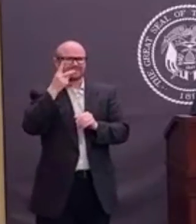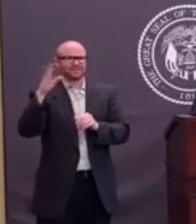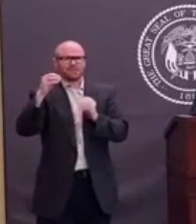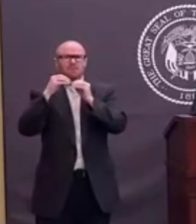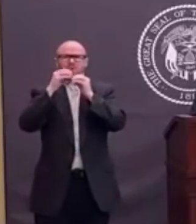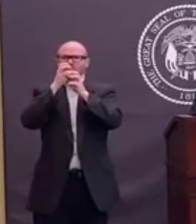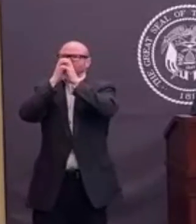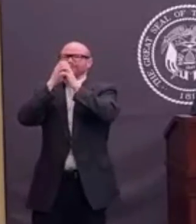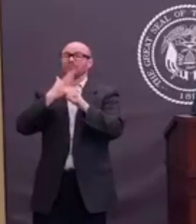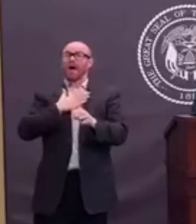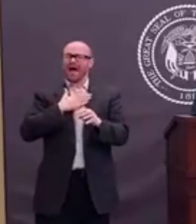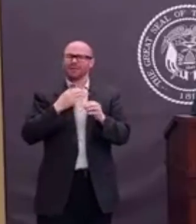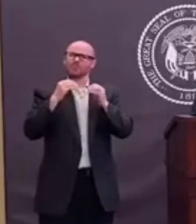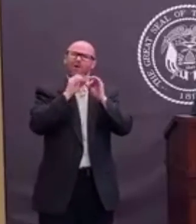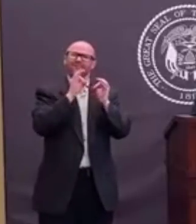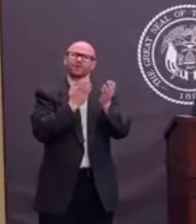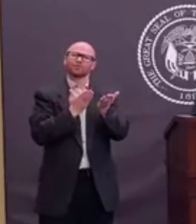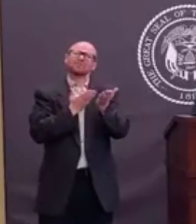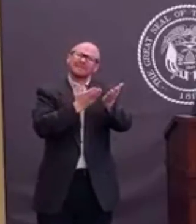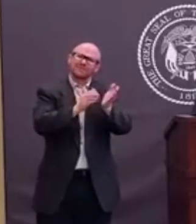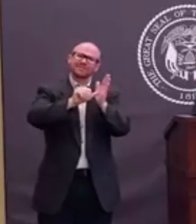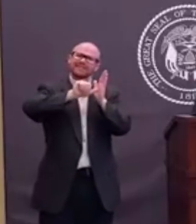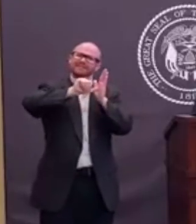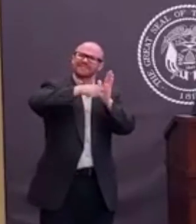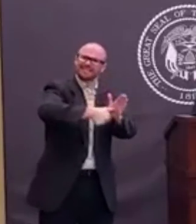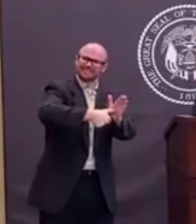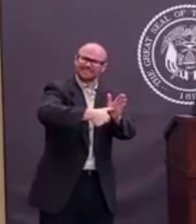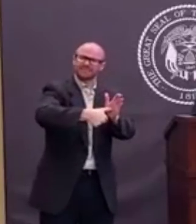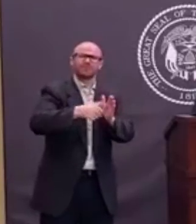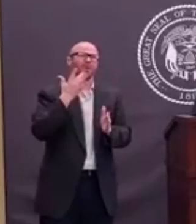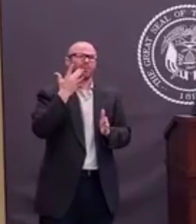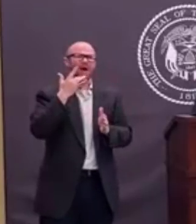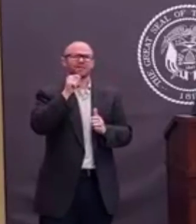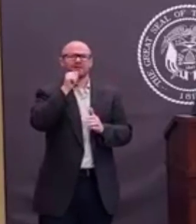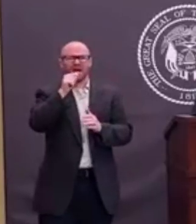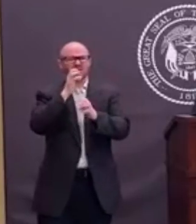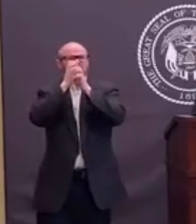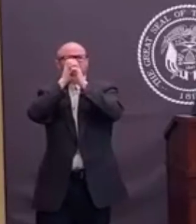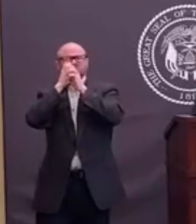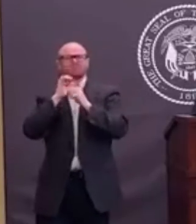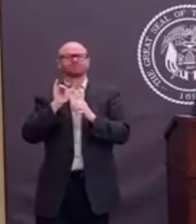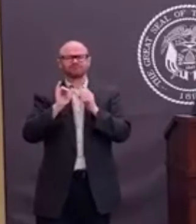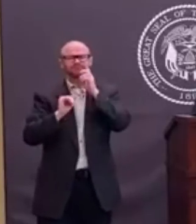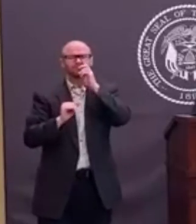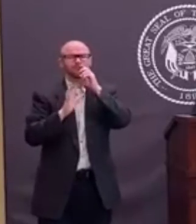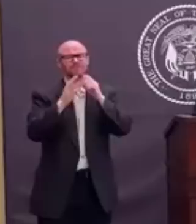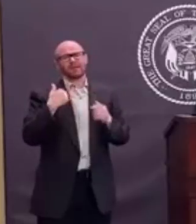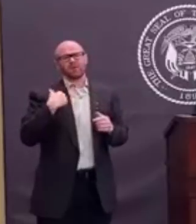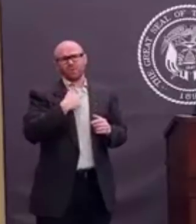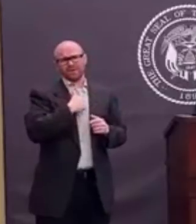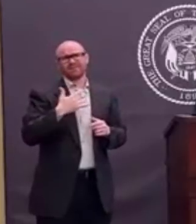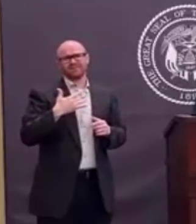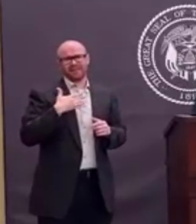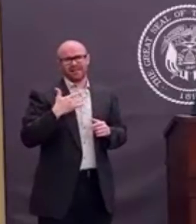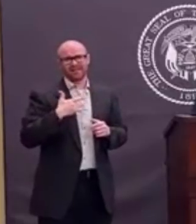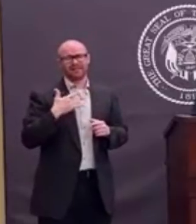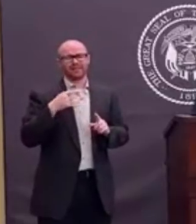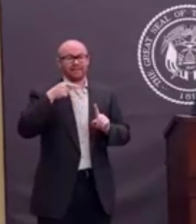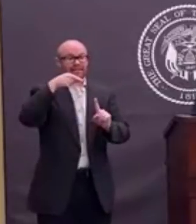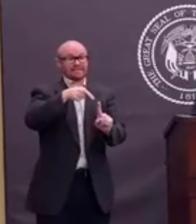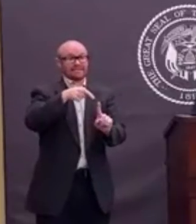not only around the country, but we had one here in Summit County recently. We think it's a little more